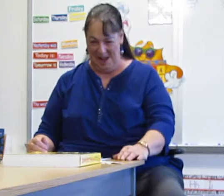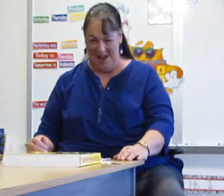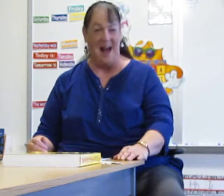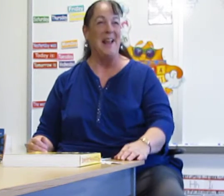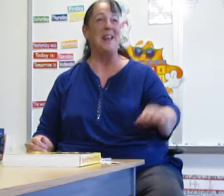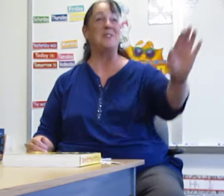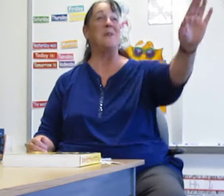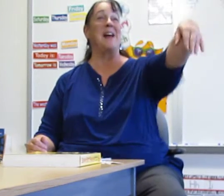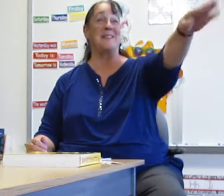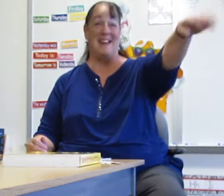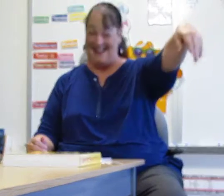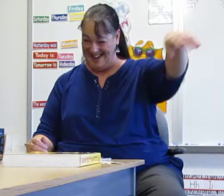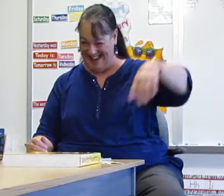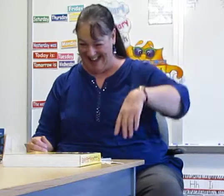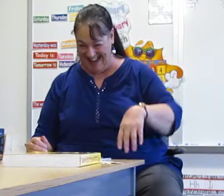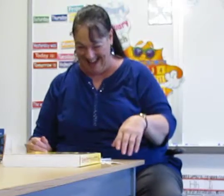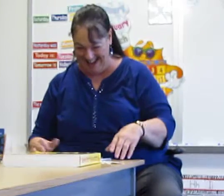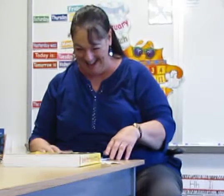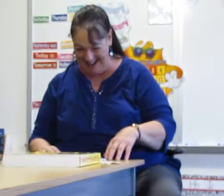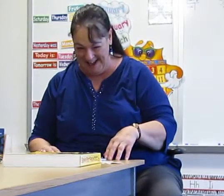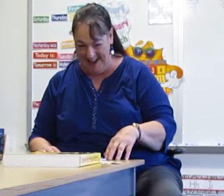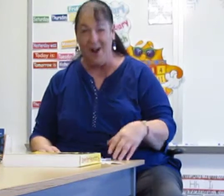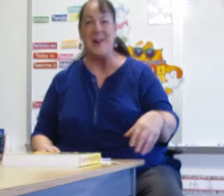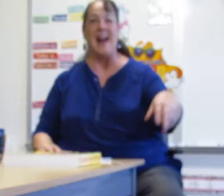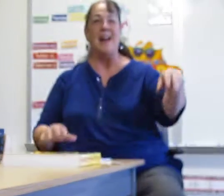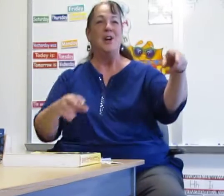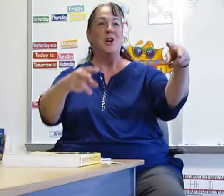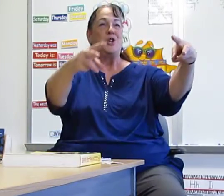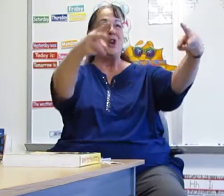I'll let you handle it. Thank you. I'll Okay.